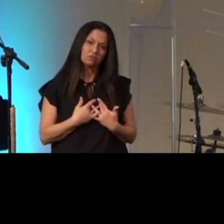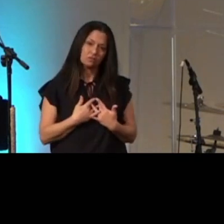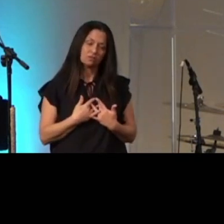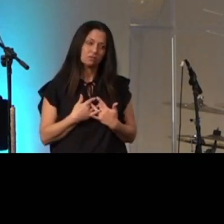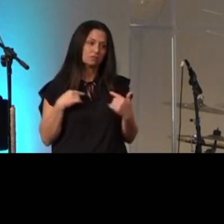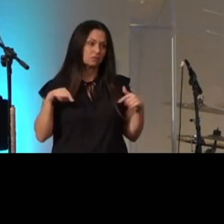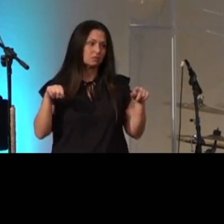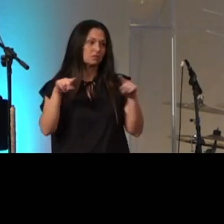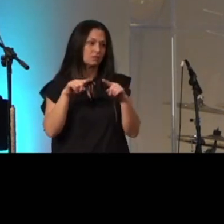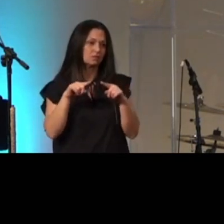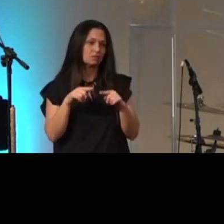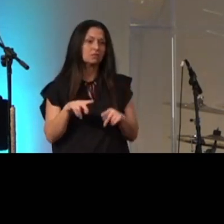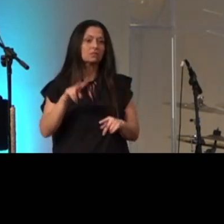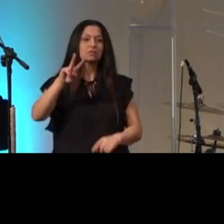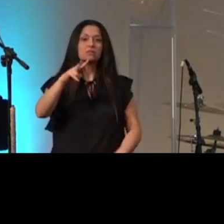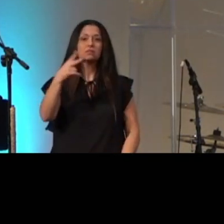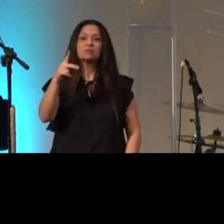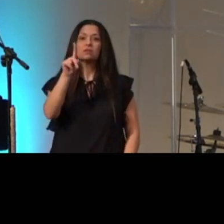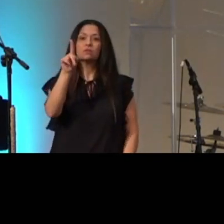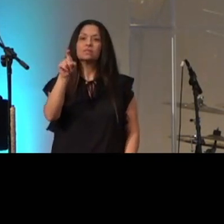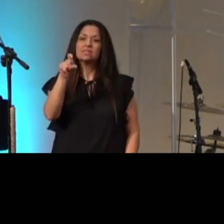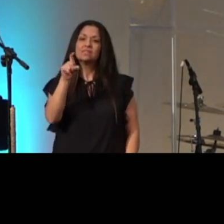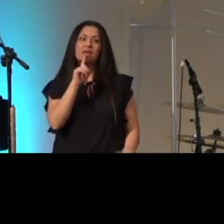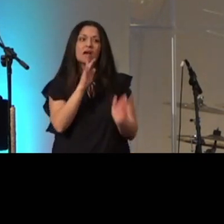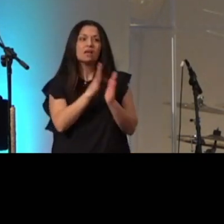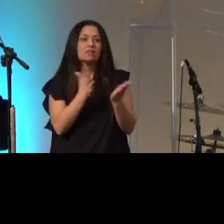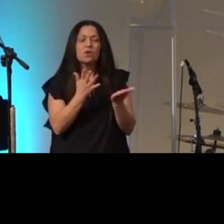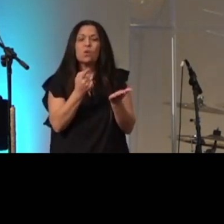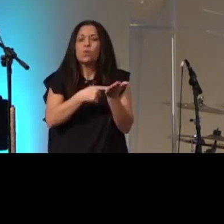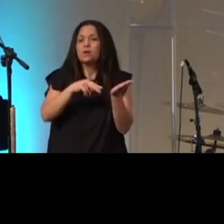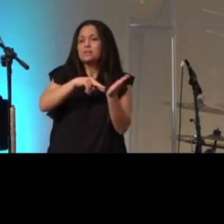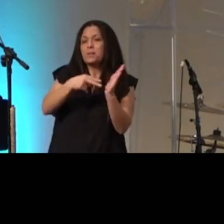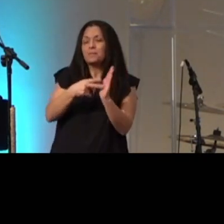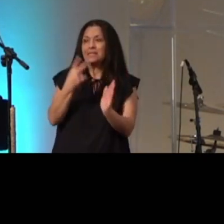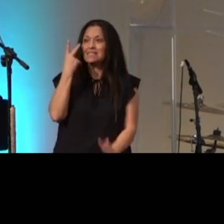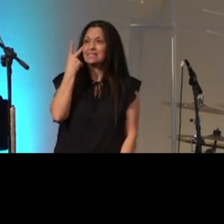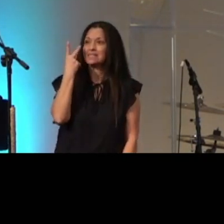second question that we need to ask is what does it mean to see god